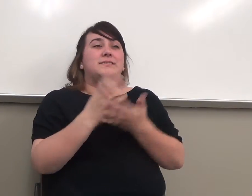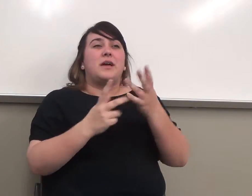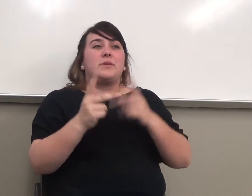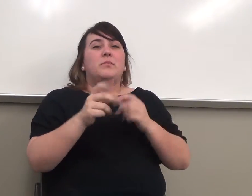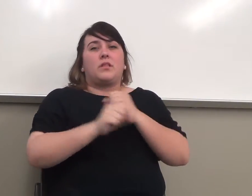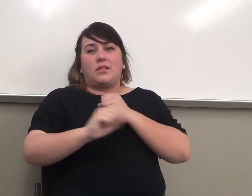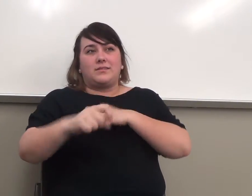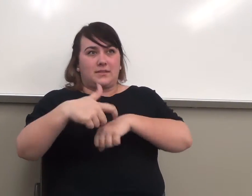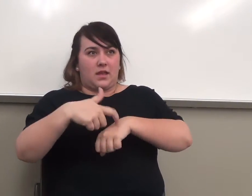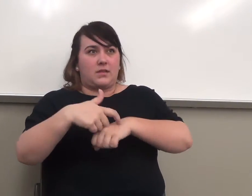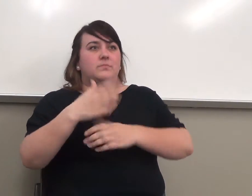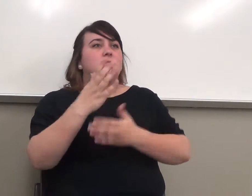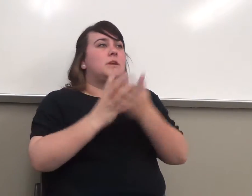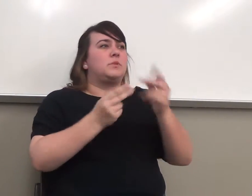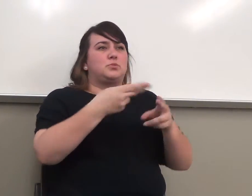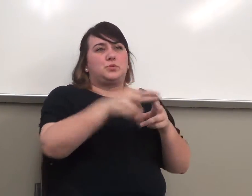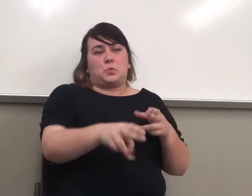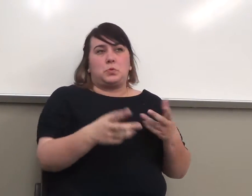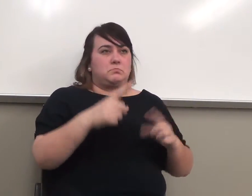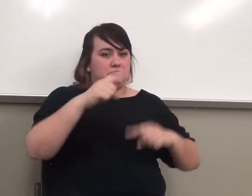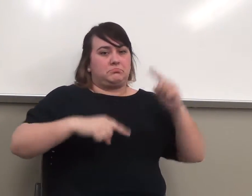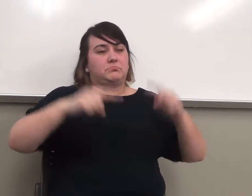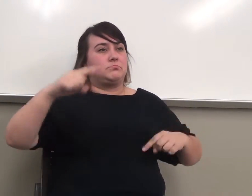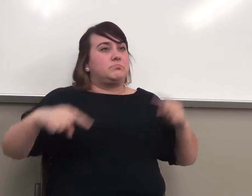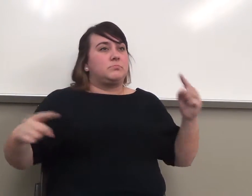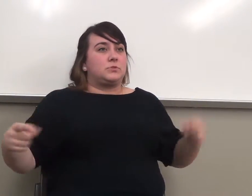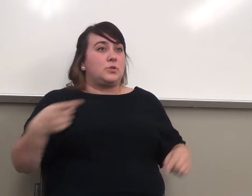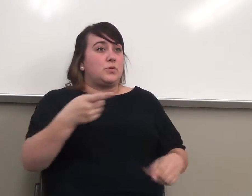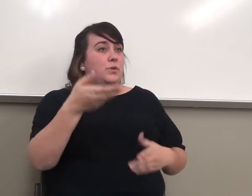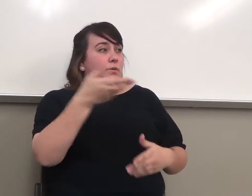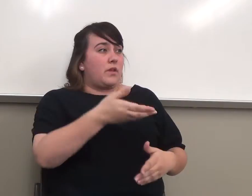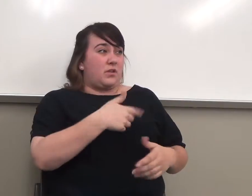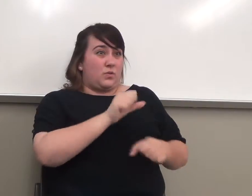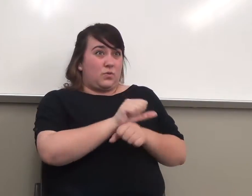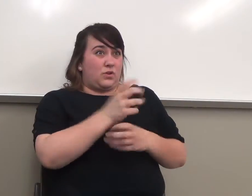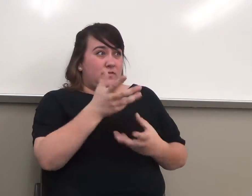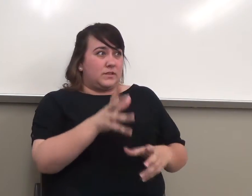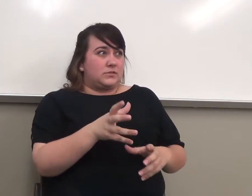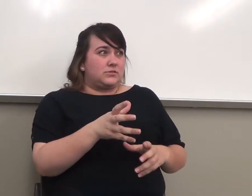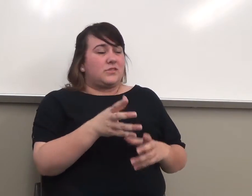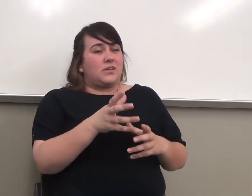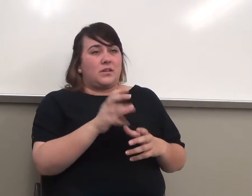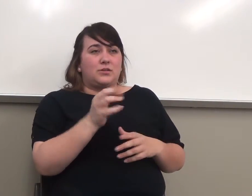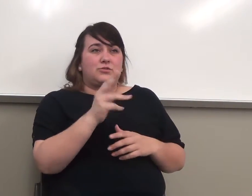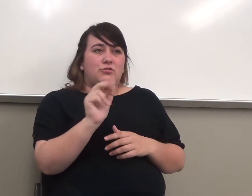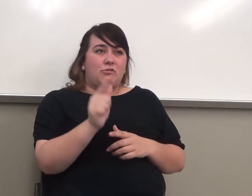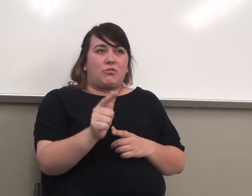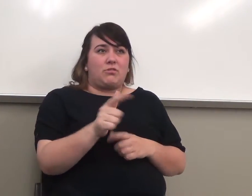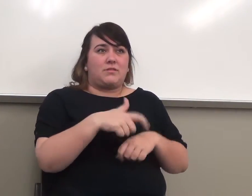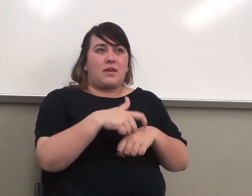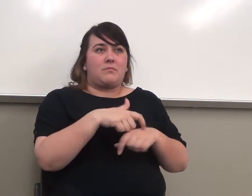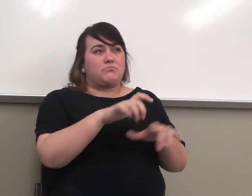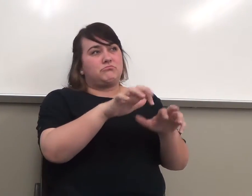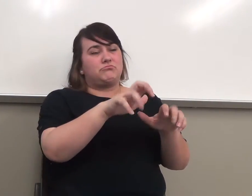less. So while you're down there, you can put in some of those two hours to read your journal.